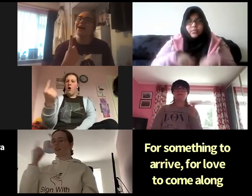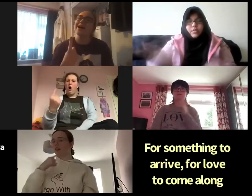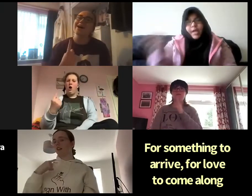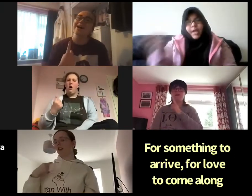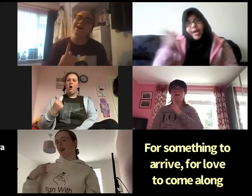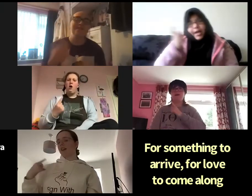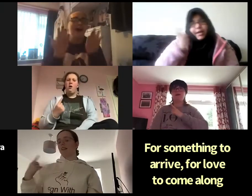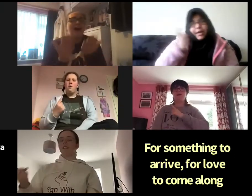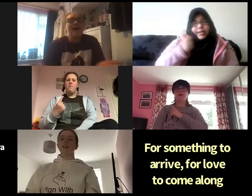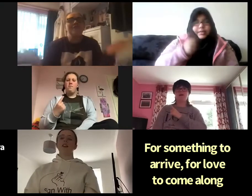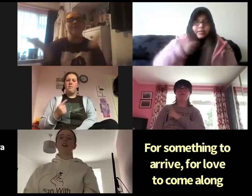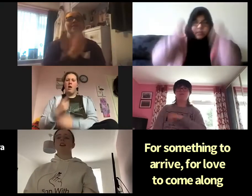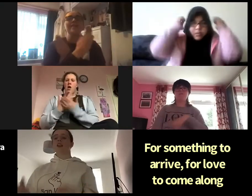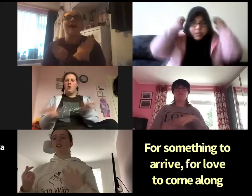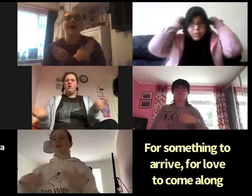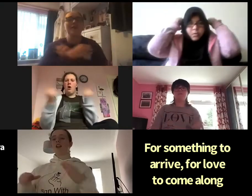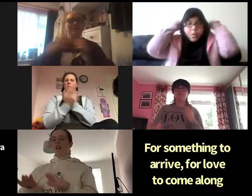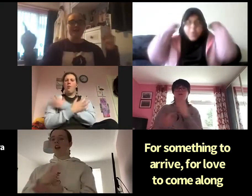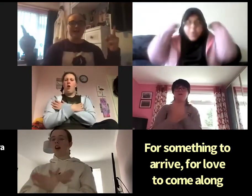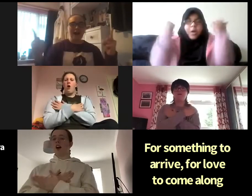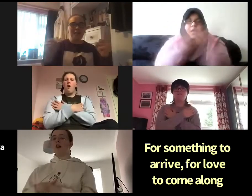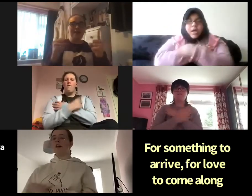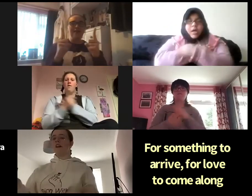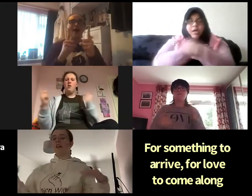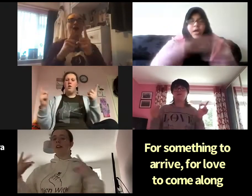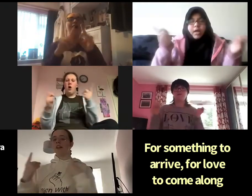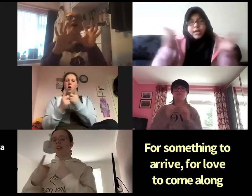For love to come along